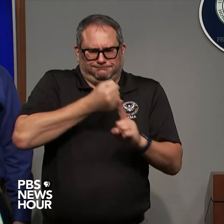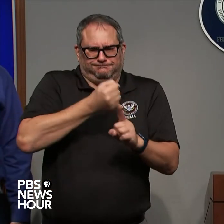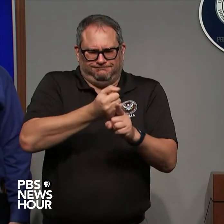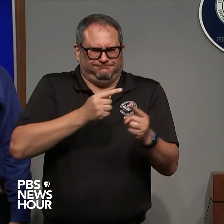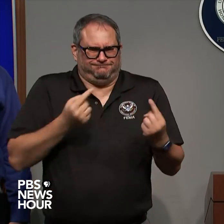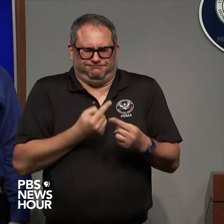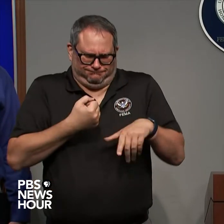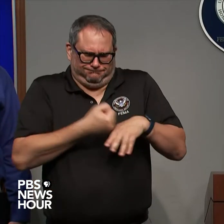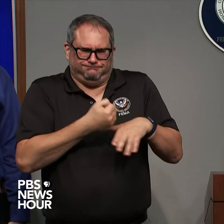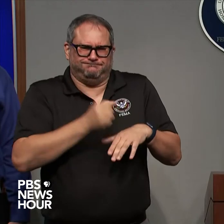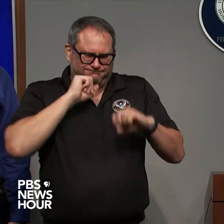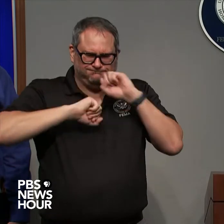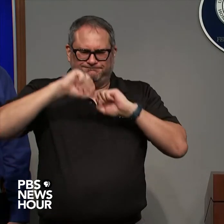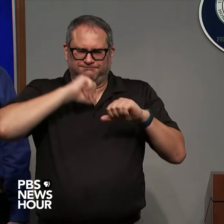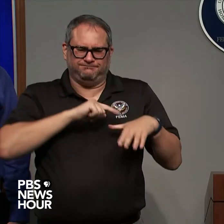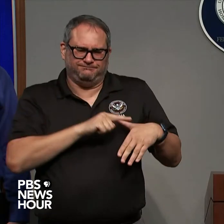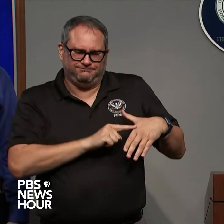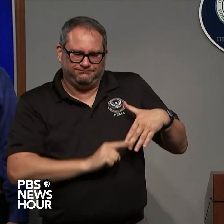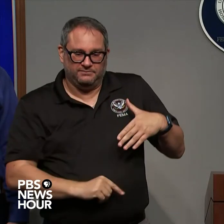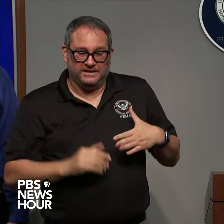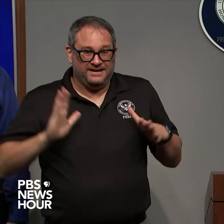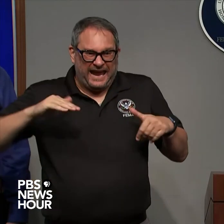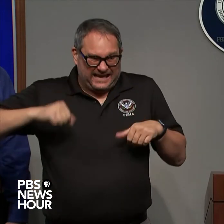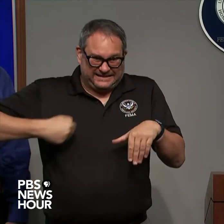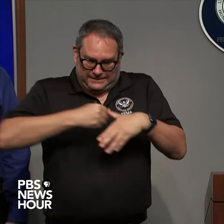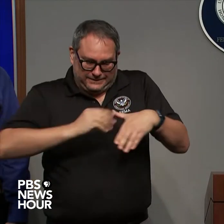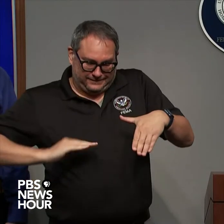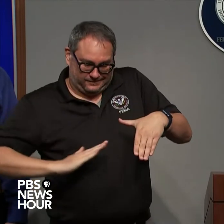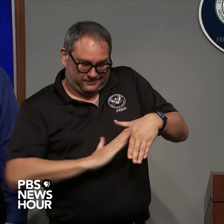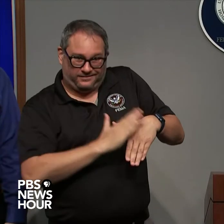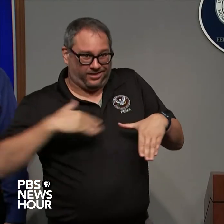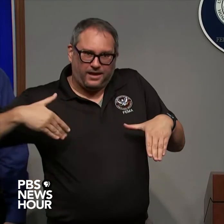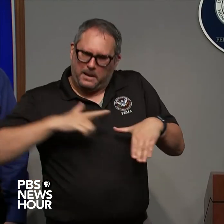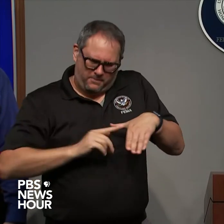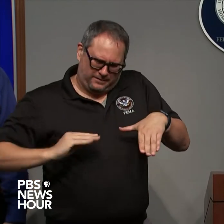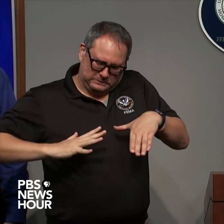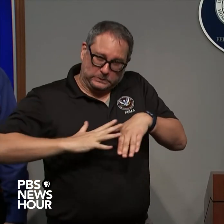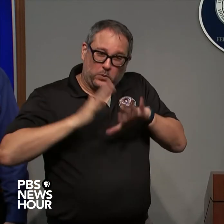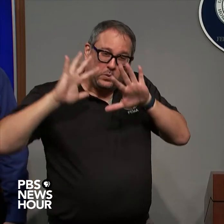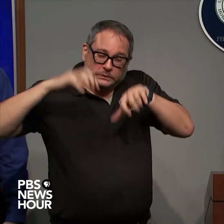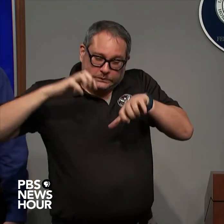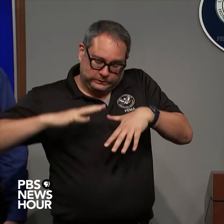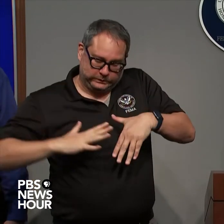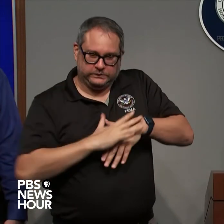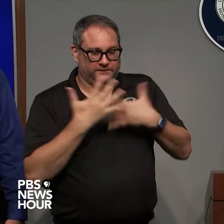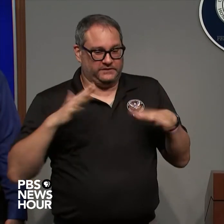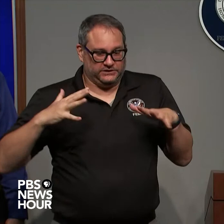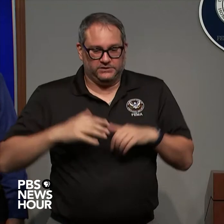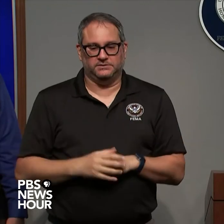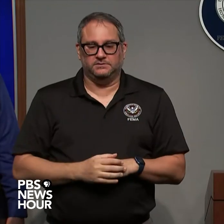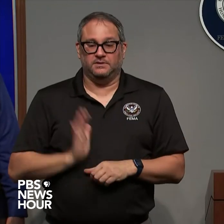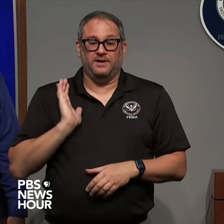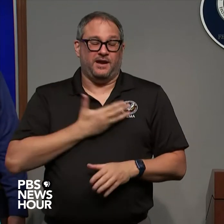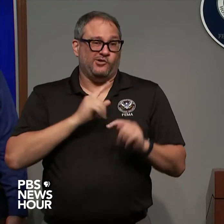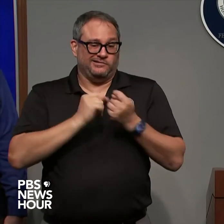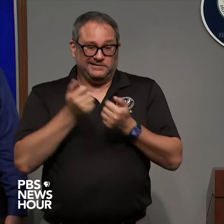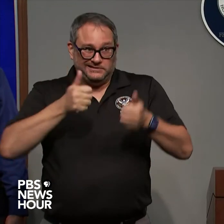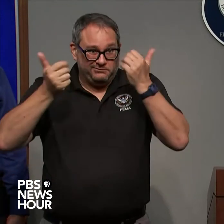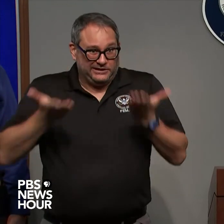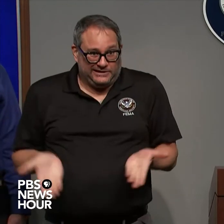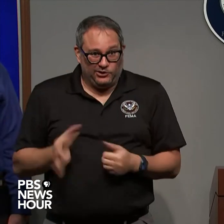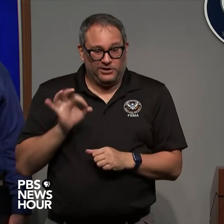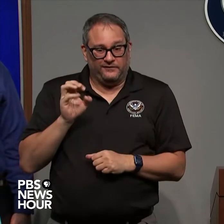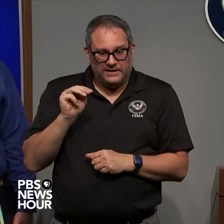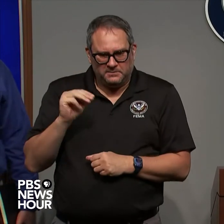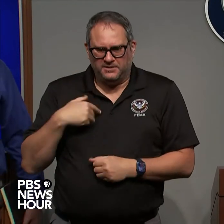experience landfall however I spoke with my leadership team this morning and I can confidently say that we have the right